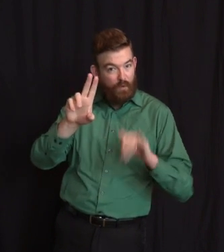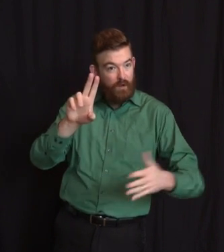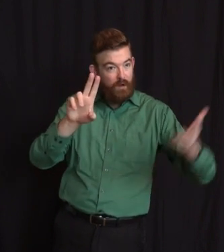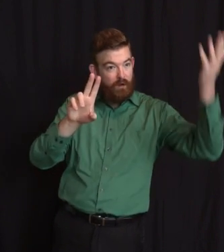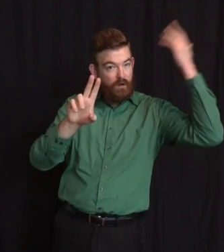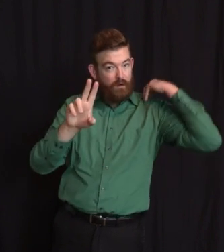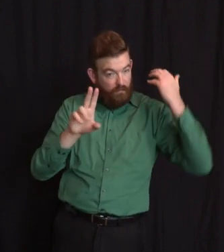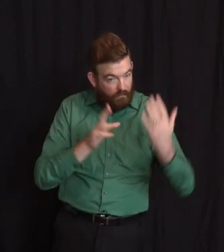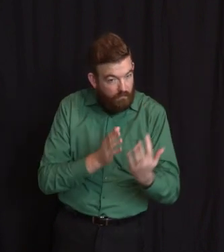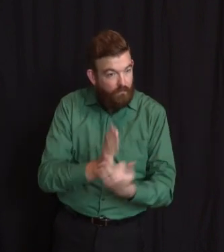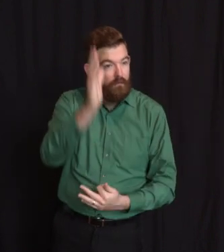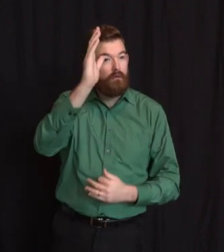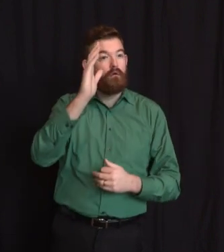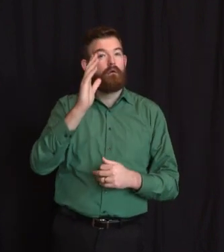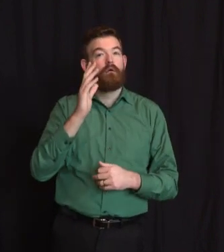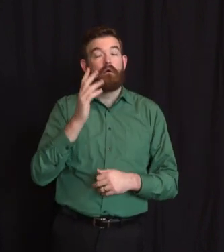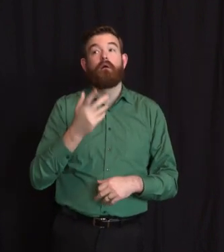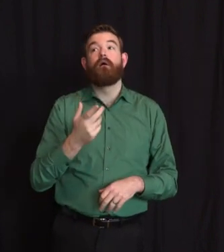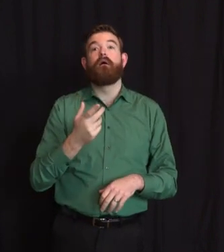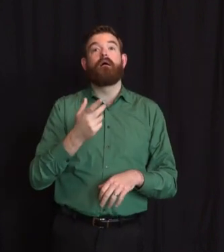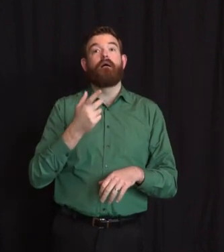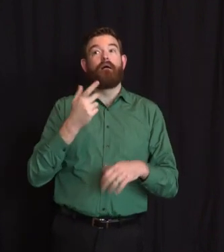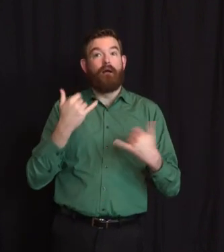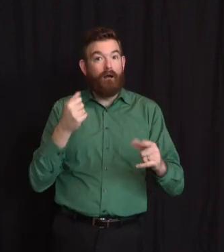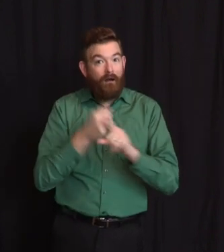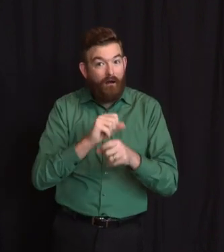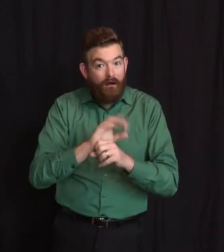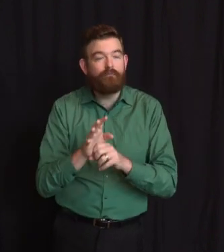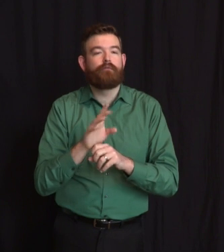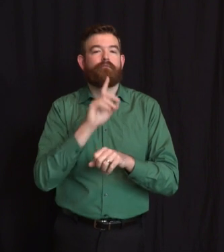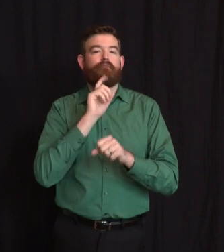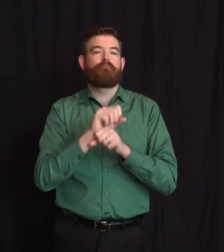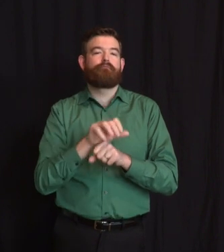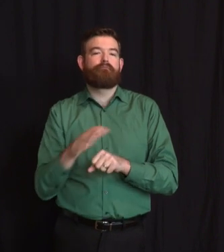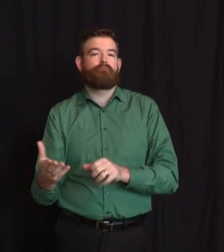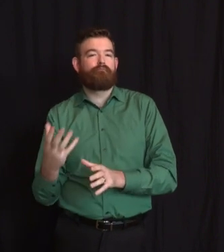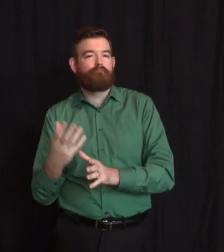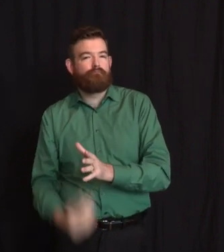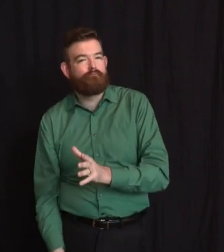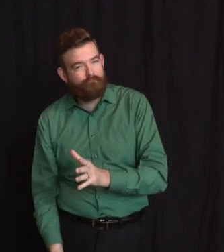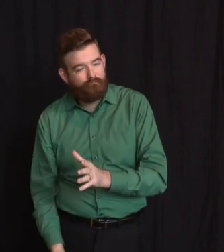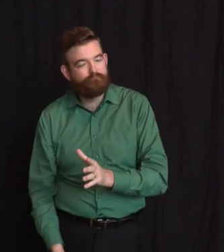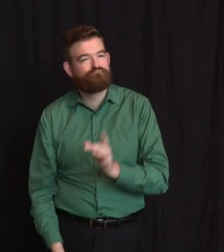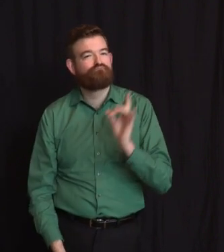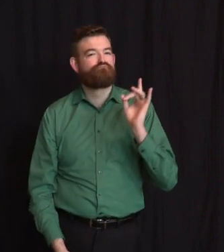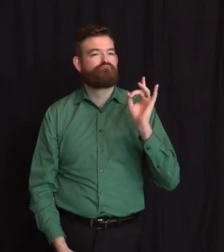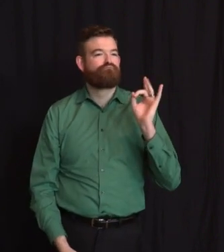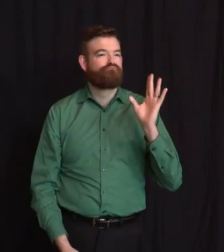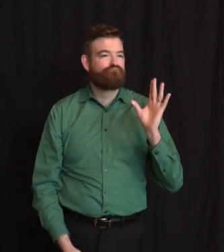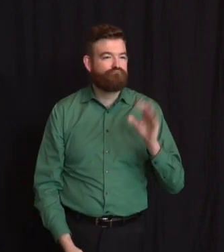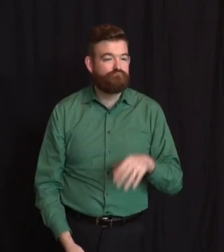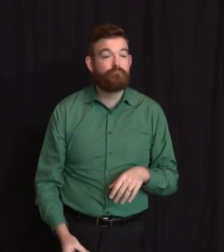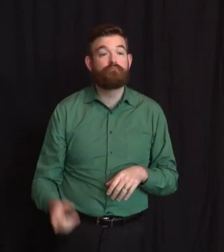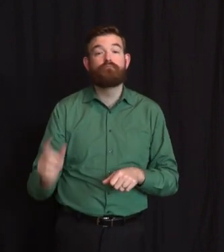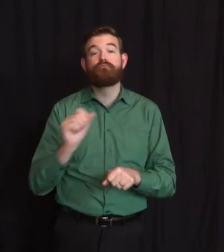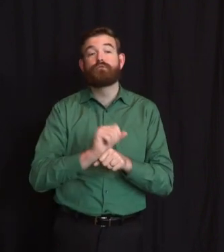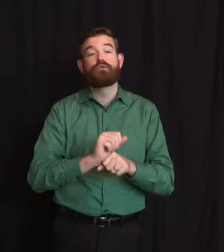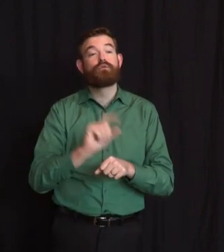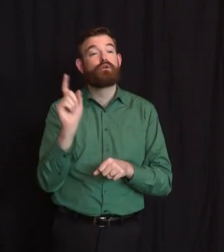in Washington, DC, and embarked on a career that would see him rise through the ranks of the telecommunications industry with the Western